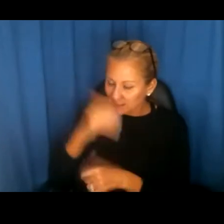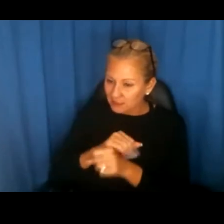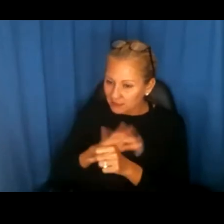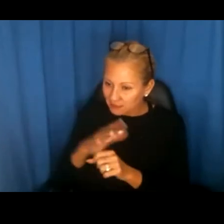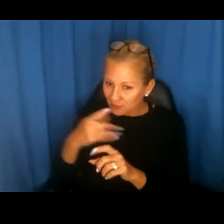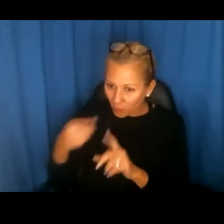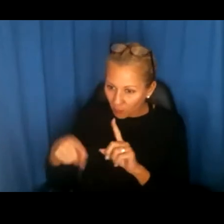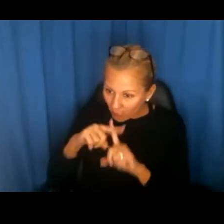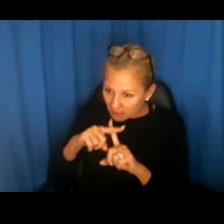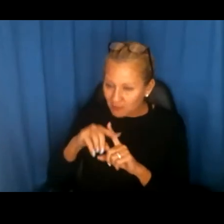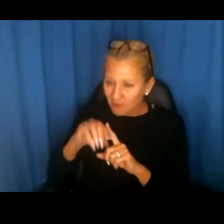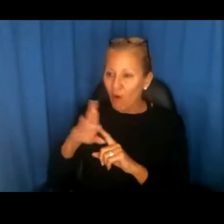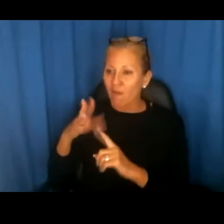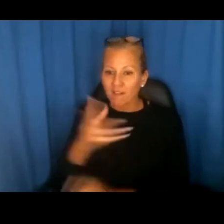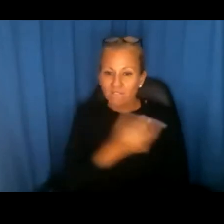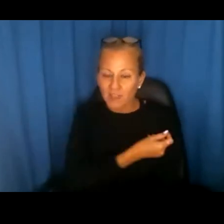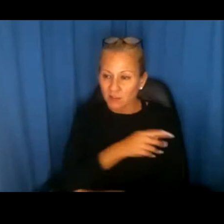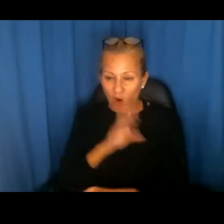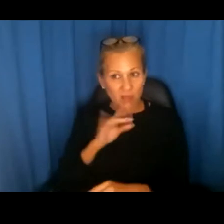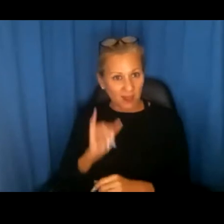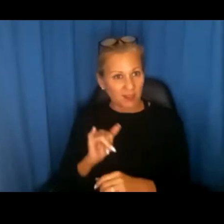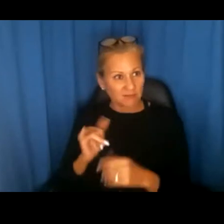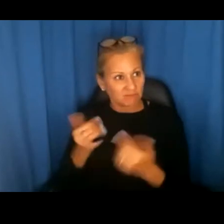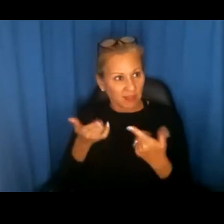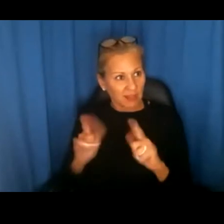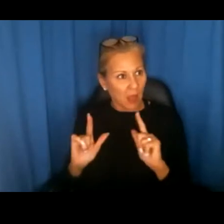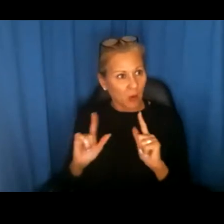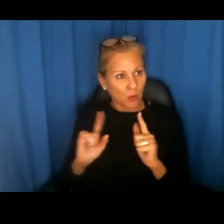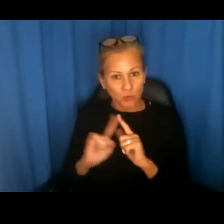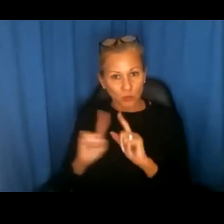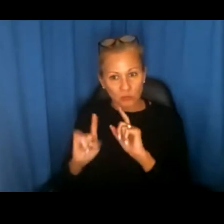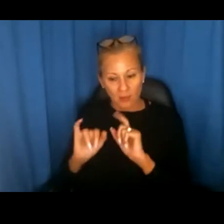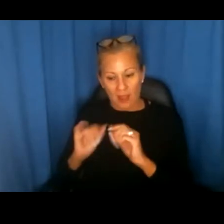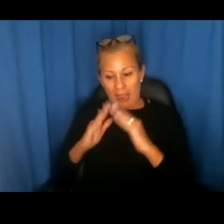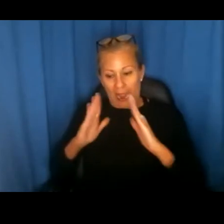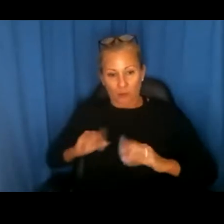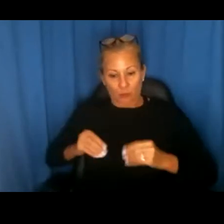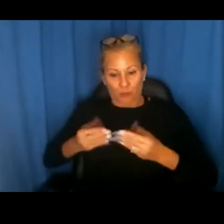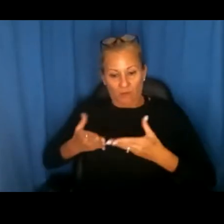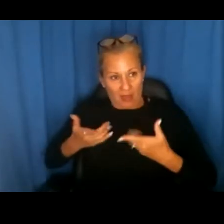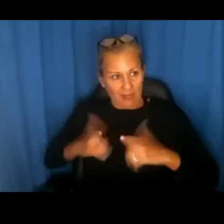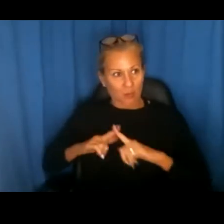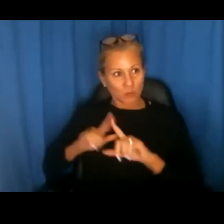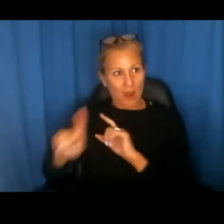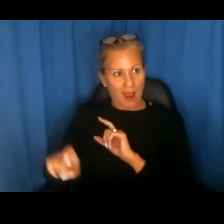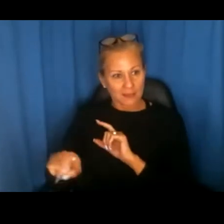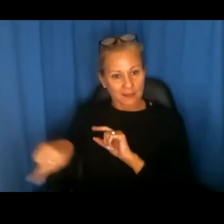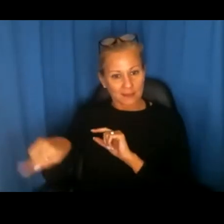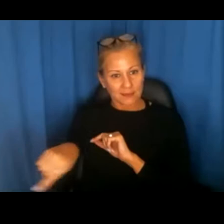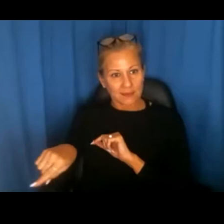or if they've actually been vaccinated. Are those the kinds of questions that housing providers can ask of their residents?